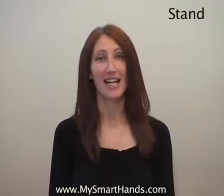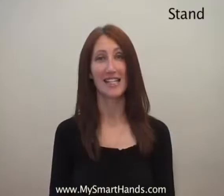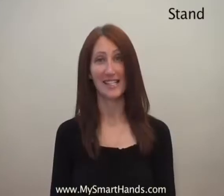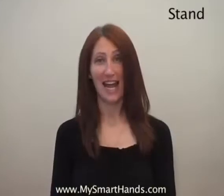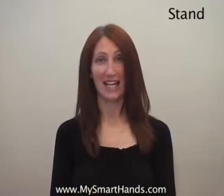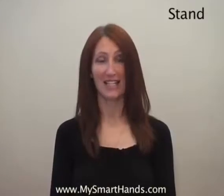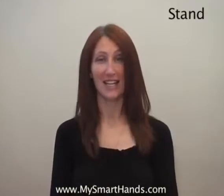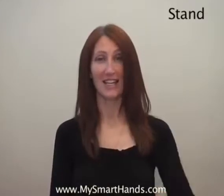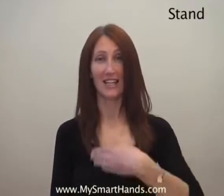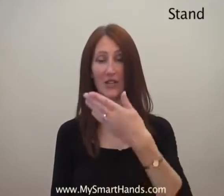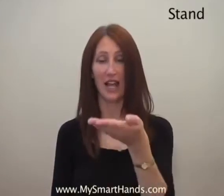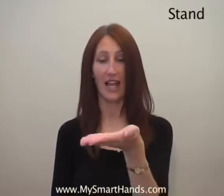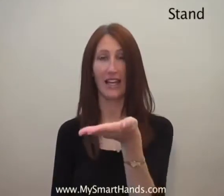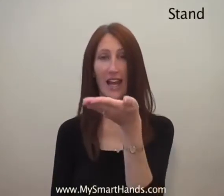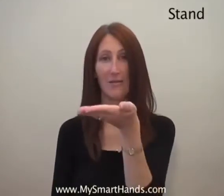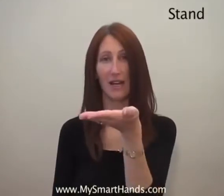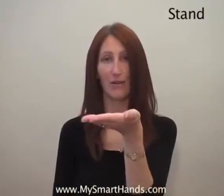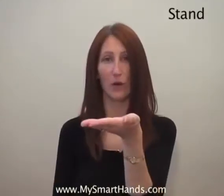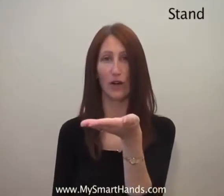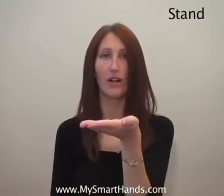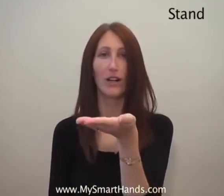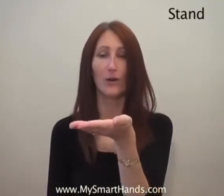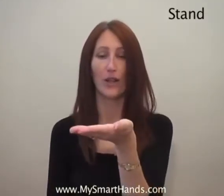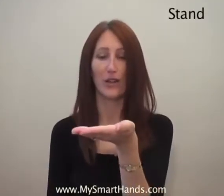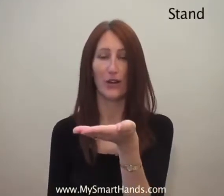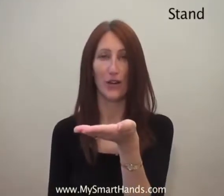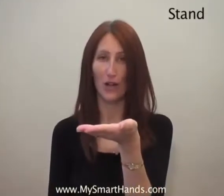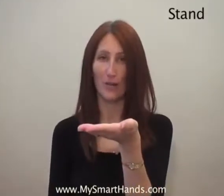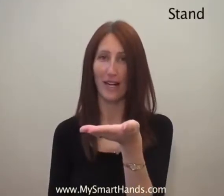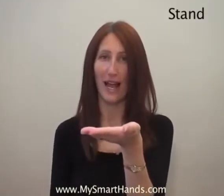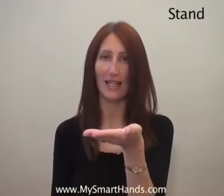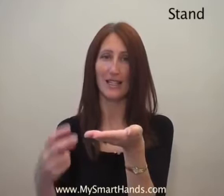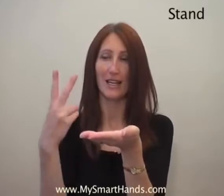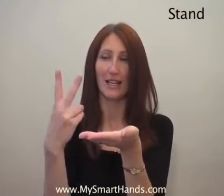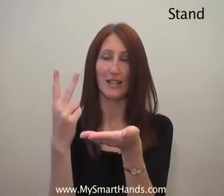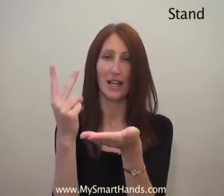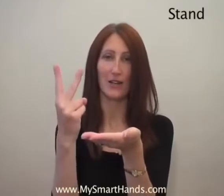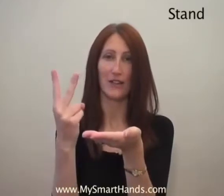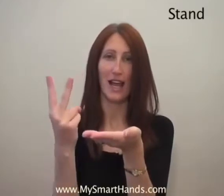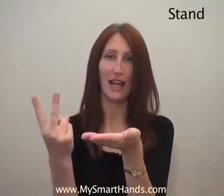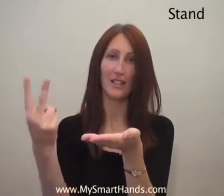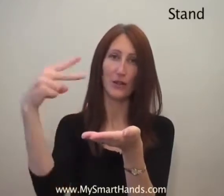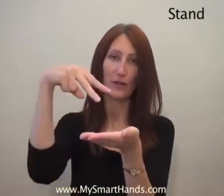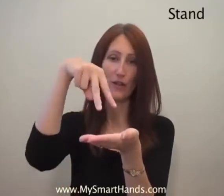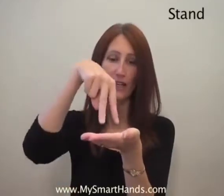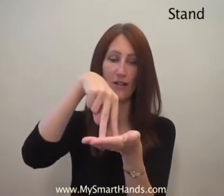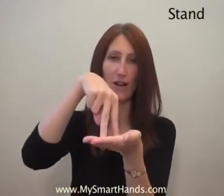Stand. You take and make a floor with your non-dominant hand. You take your V hand and you invert it on top.